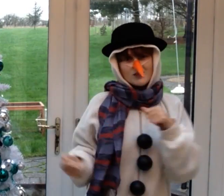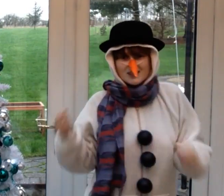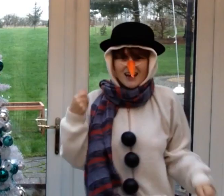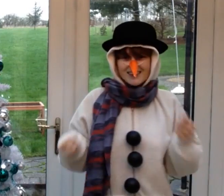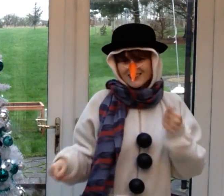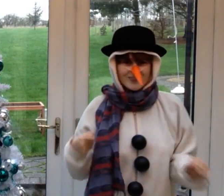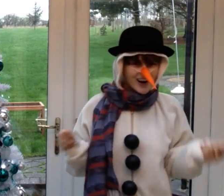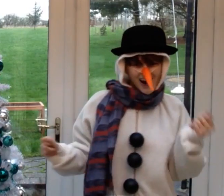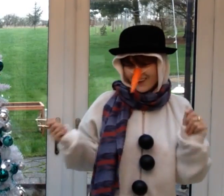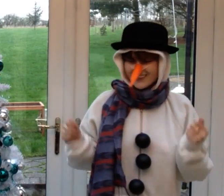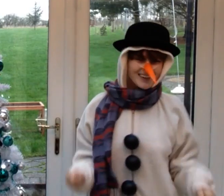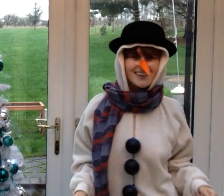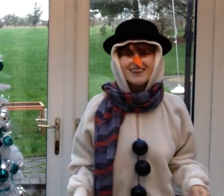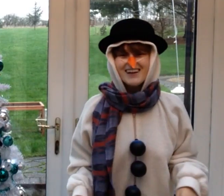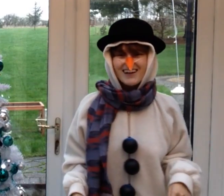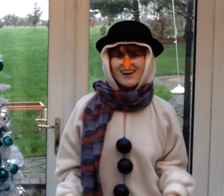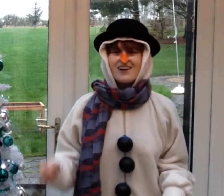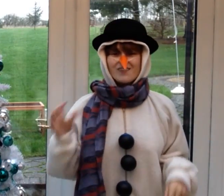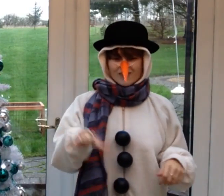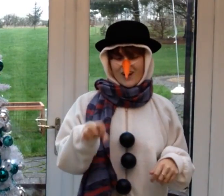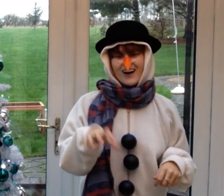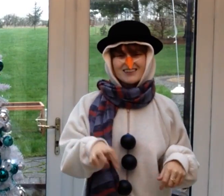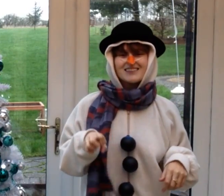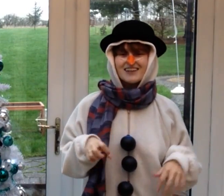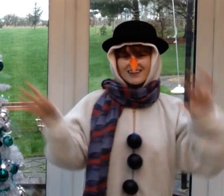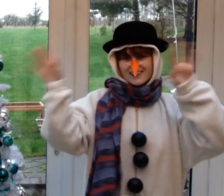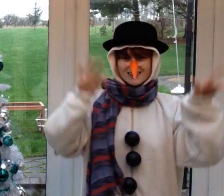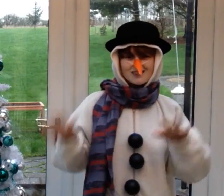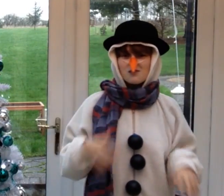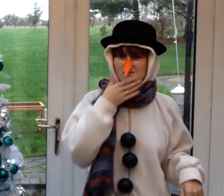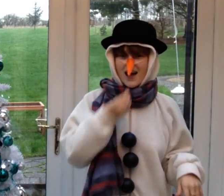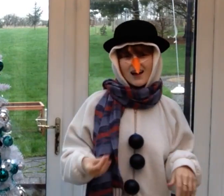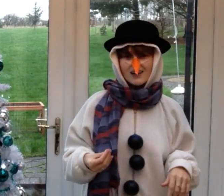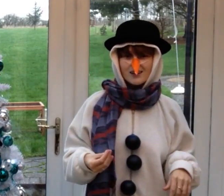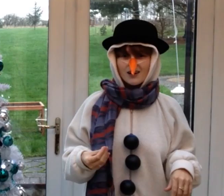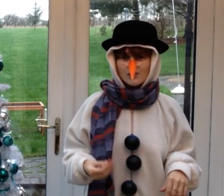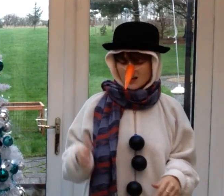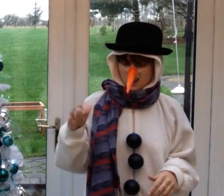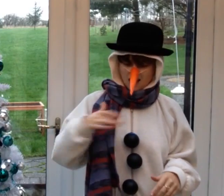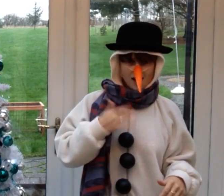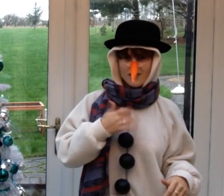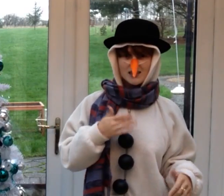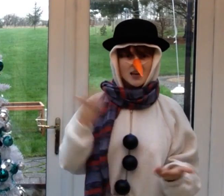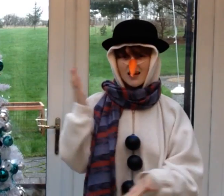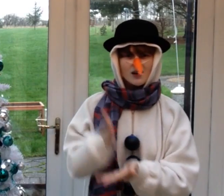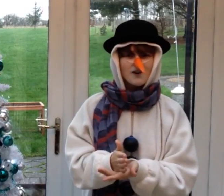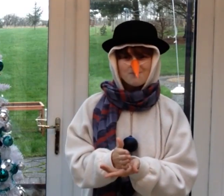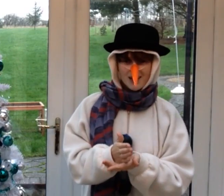to dance around Old Frosty the Snowman was the liar as he could